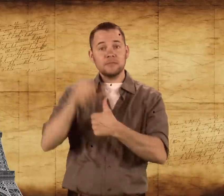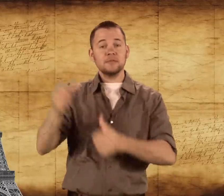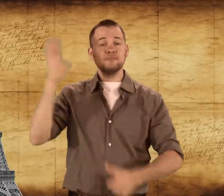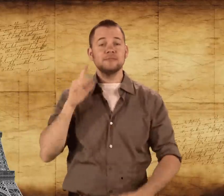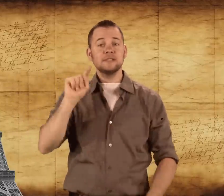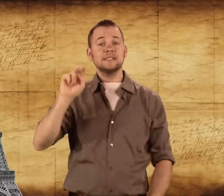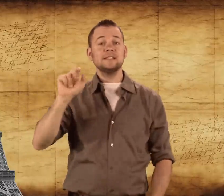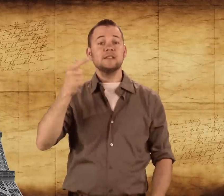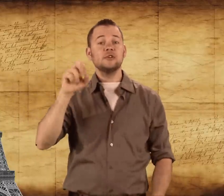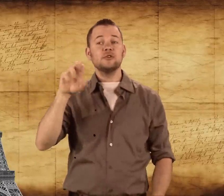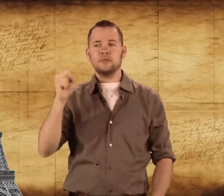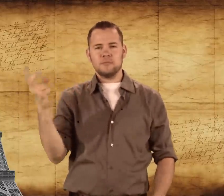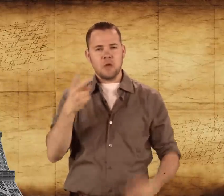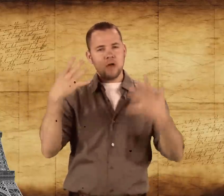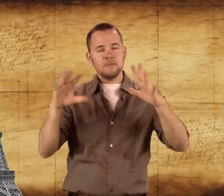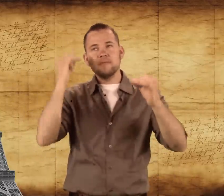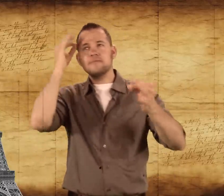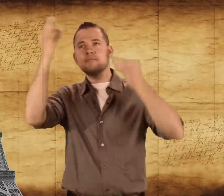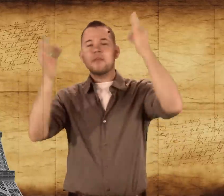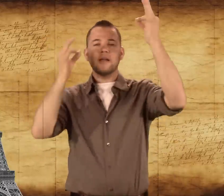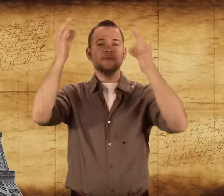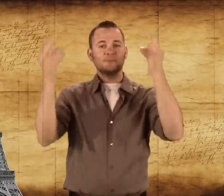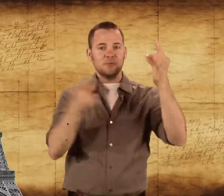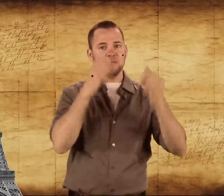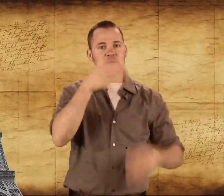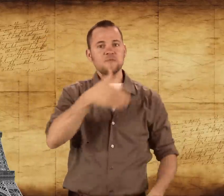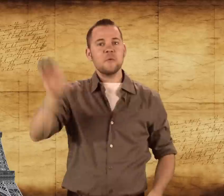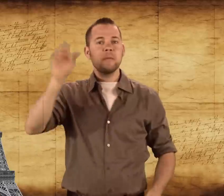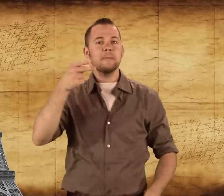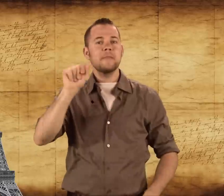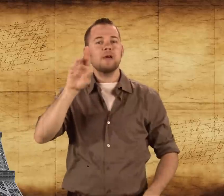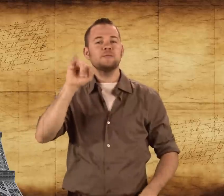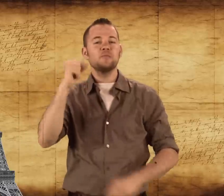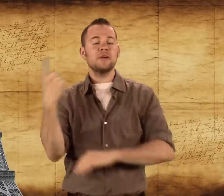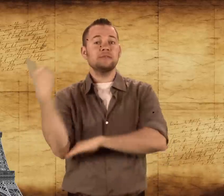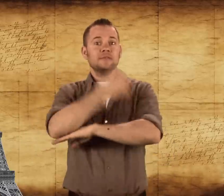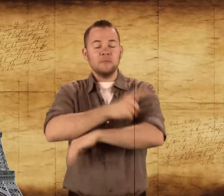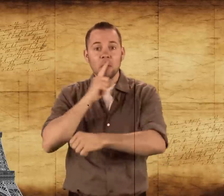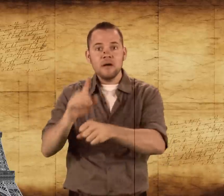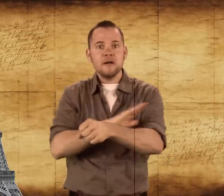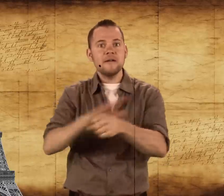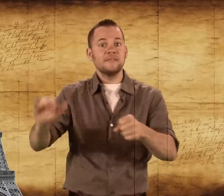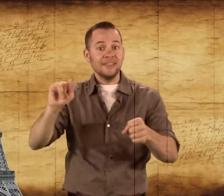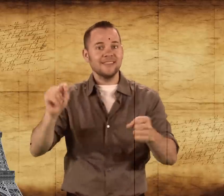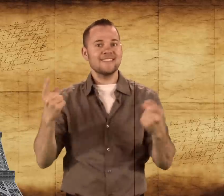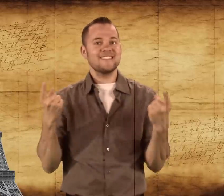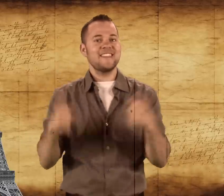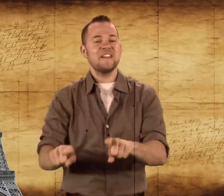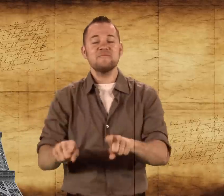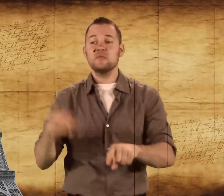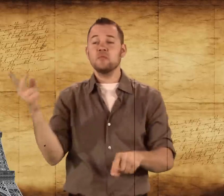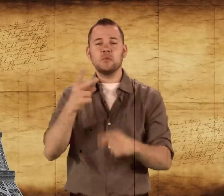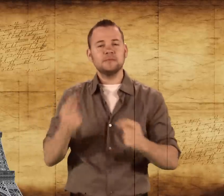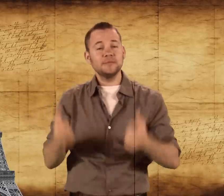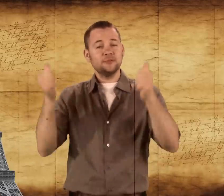they both developed fantasies of how they would one day reunite. And it happened.